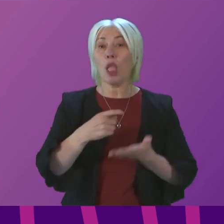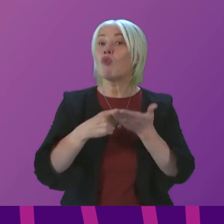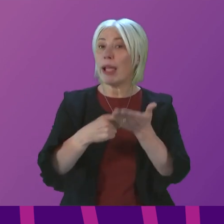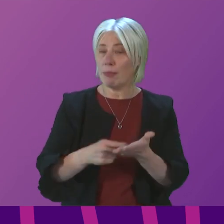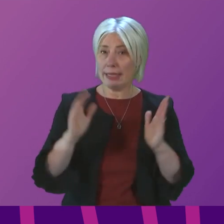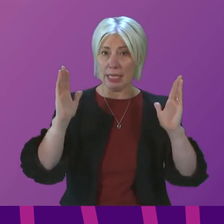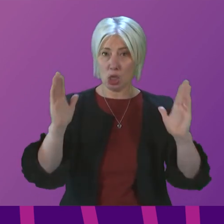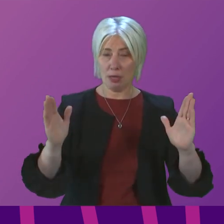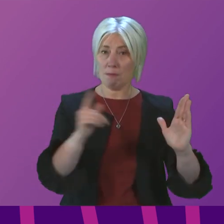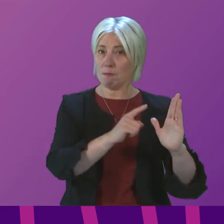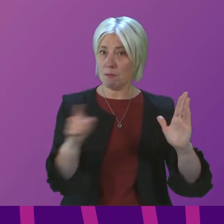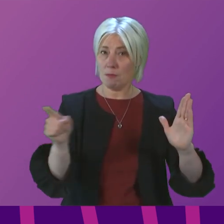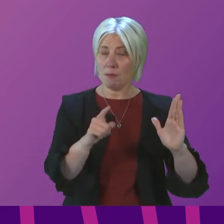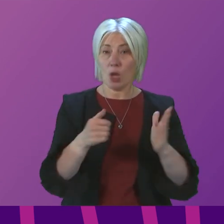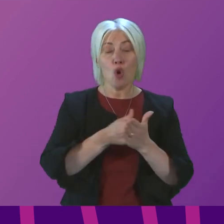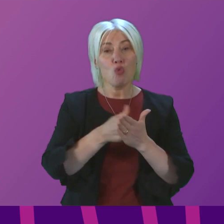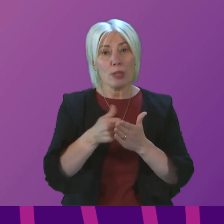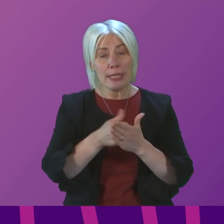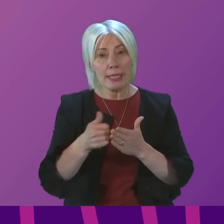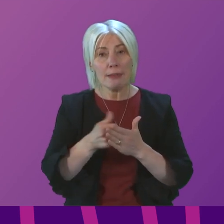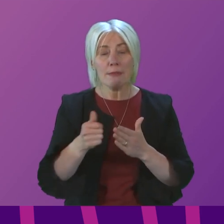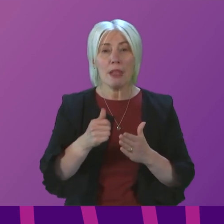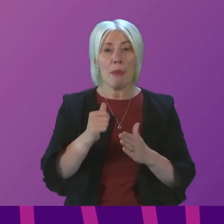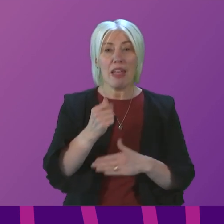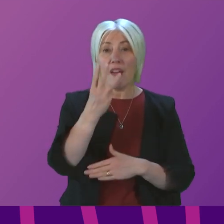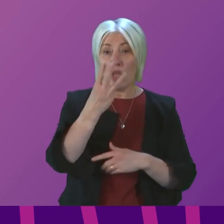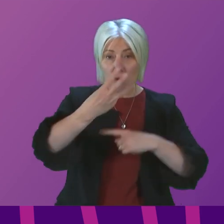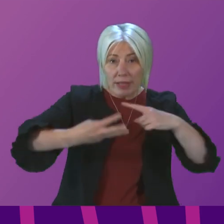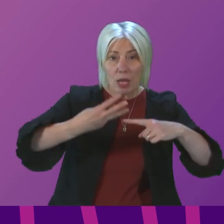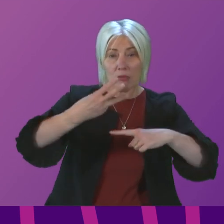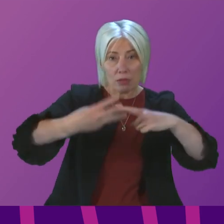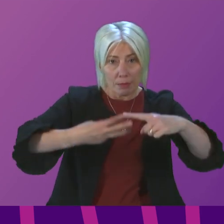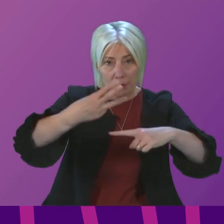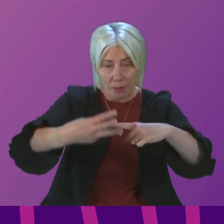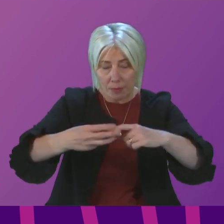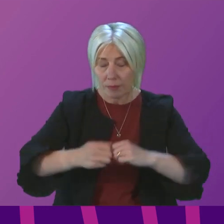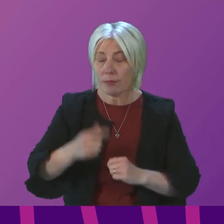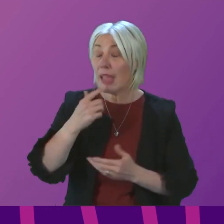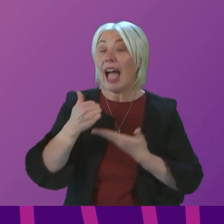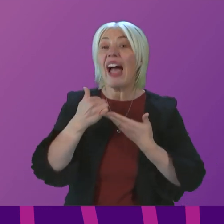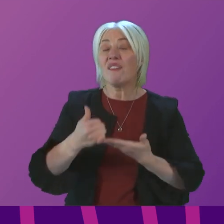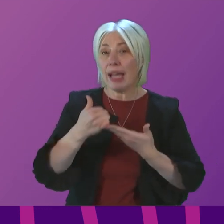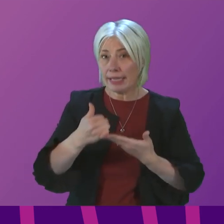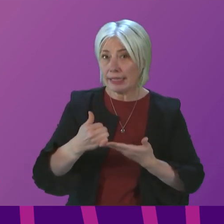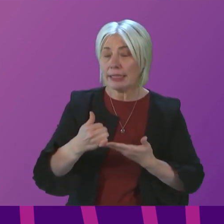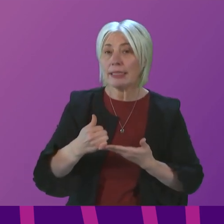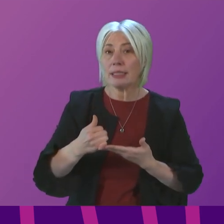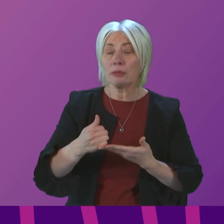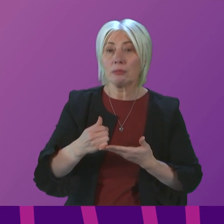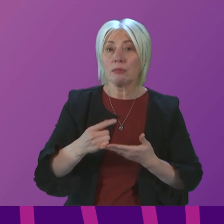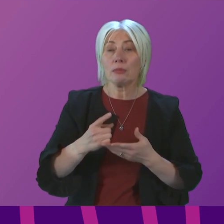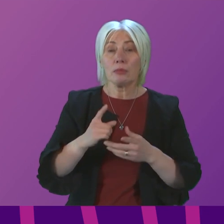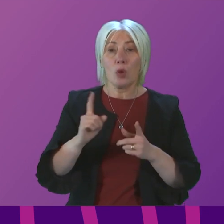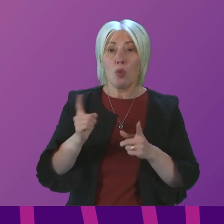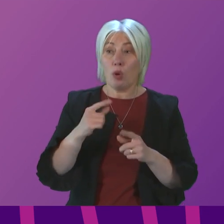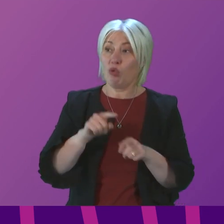is that that should be routine breast screening every three years. Our advice has been, as we have sought to